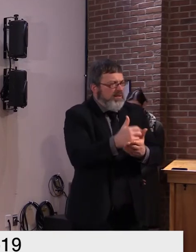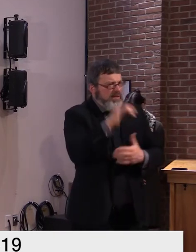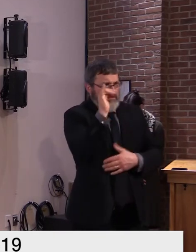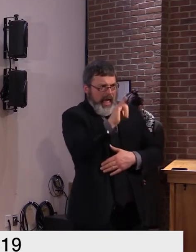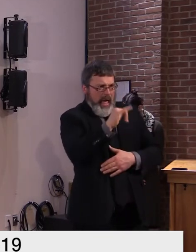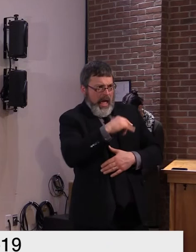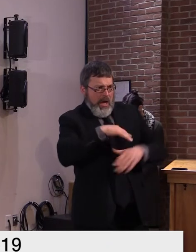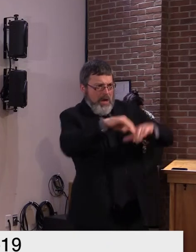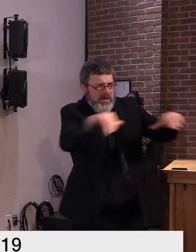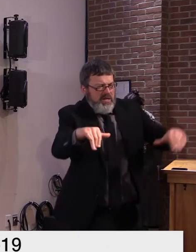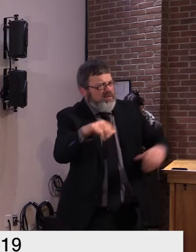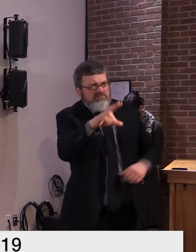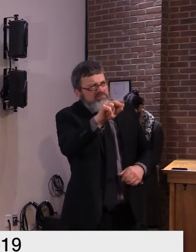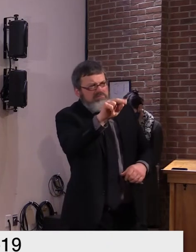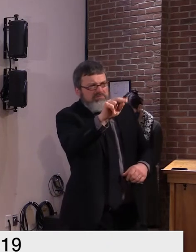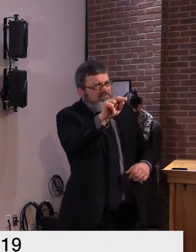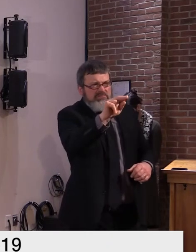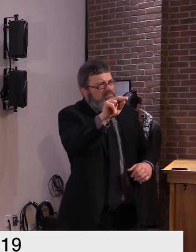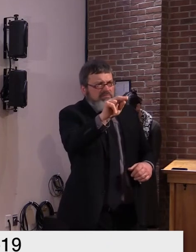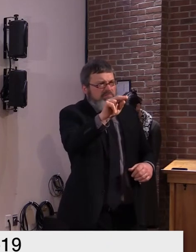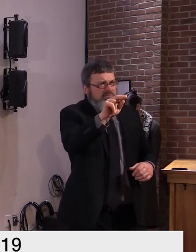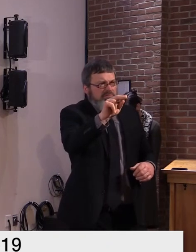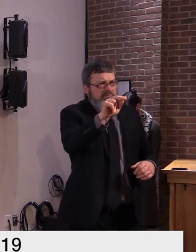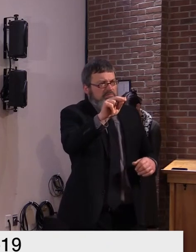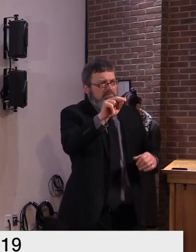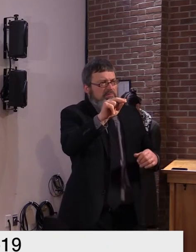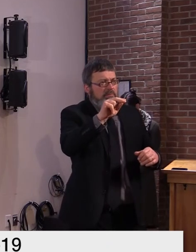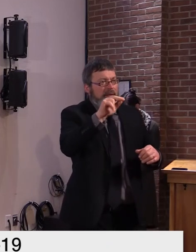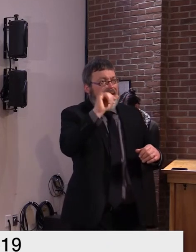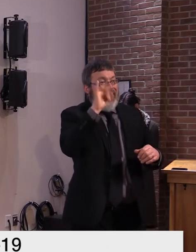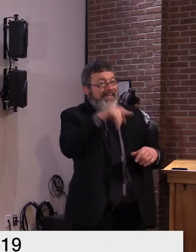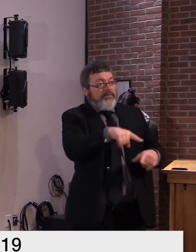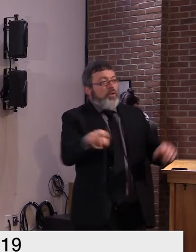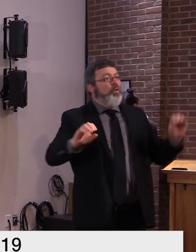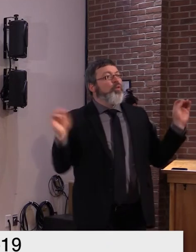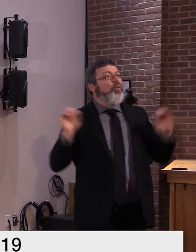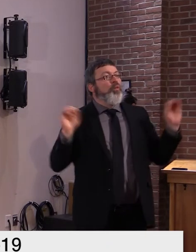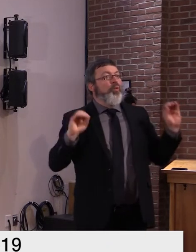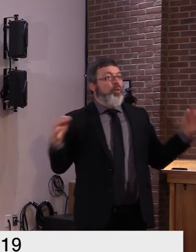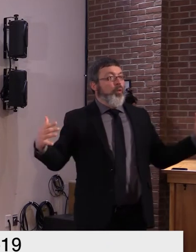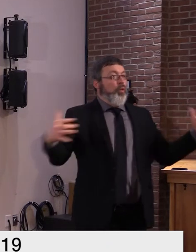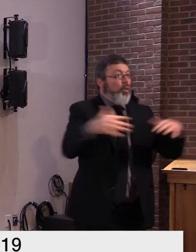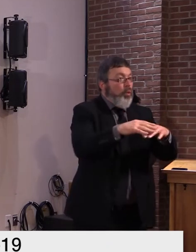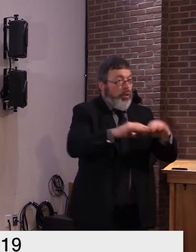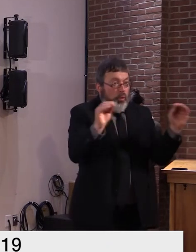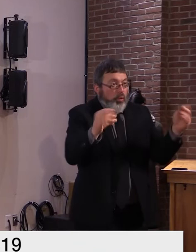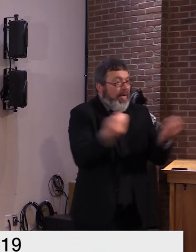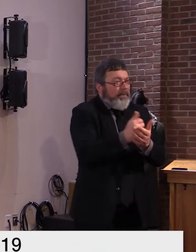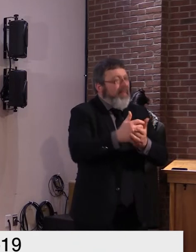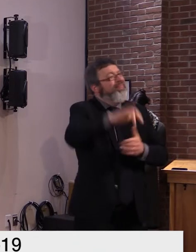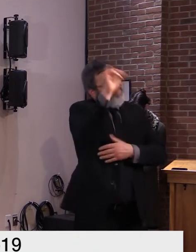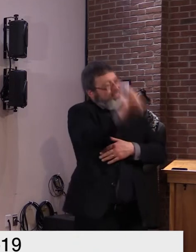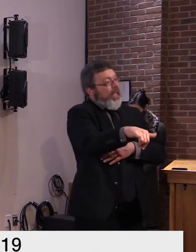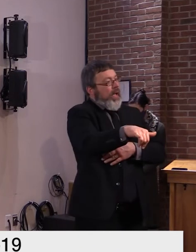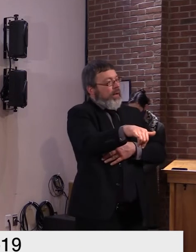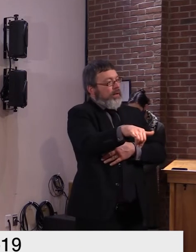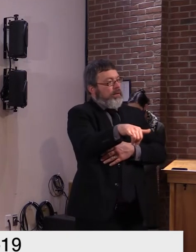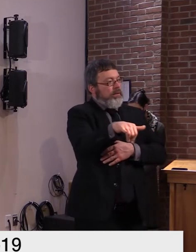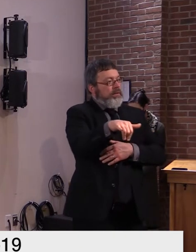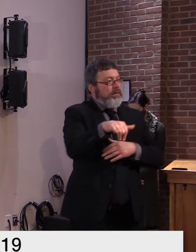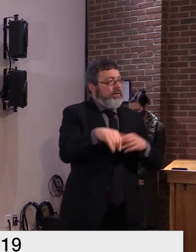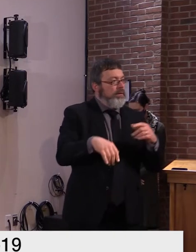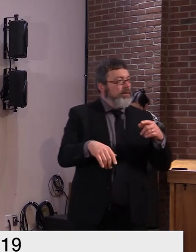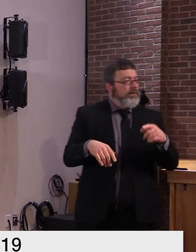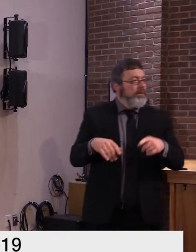so if there was a pre-existing arrangement for extended family to care for students that was in place